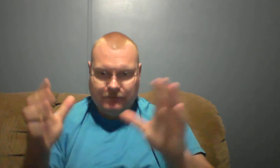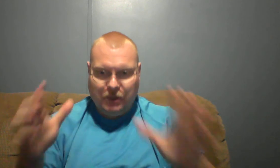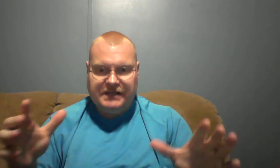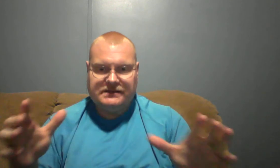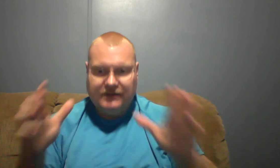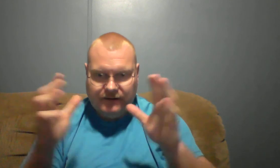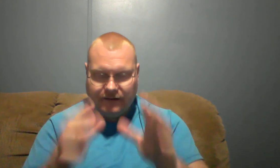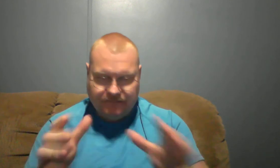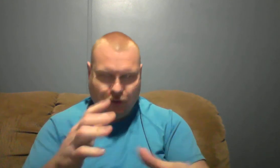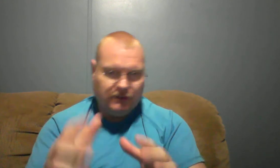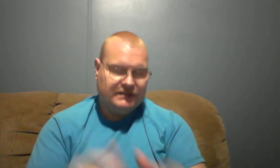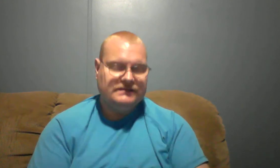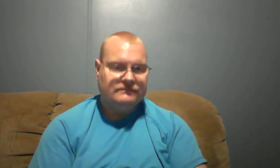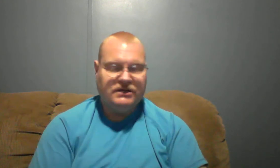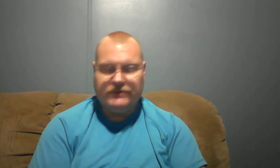impressed of the Lord to do that